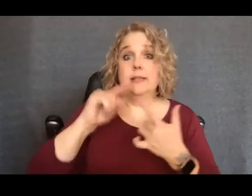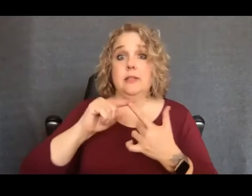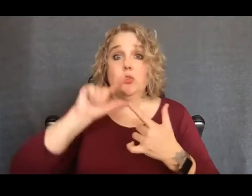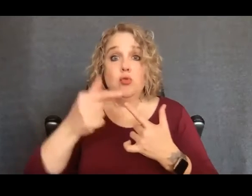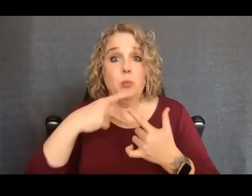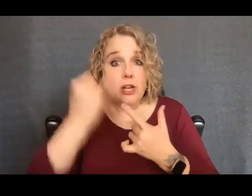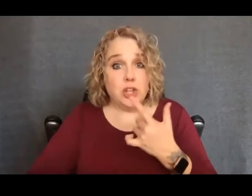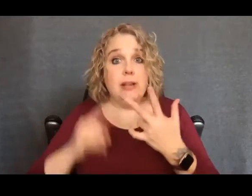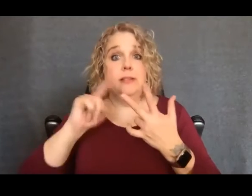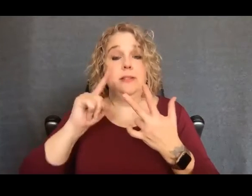campus events, etc.